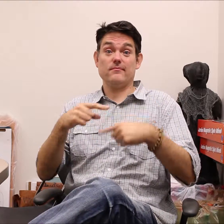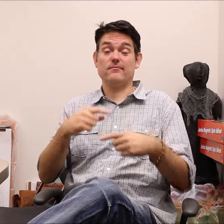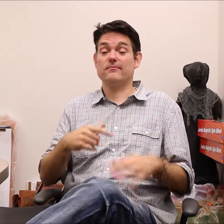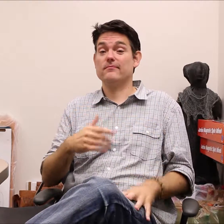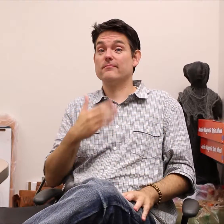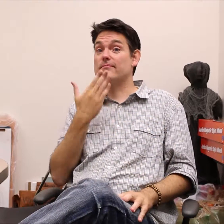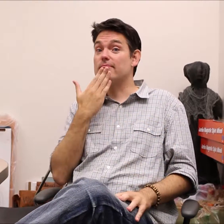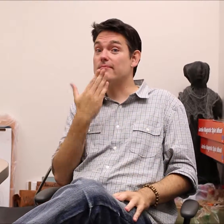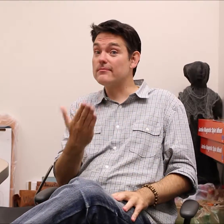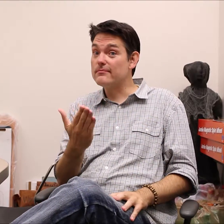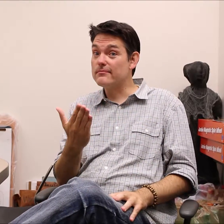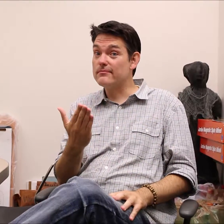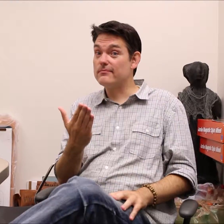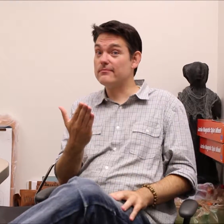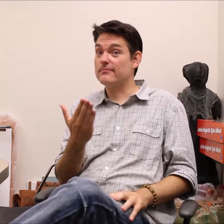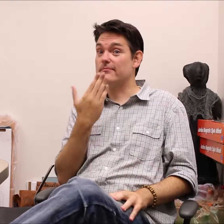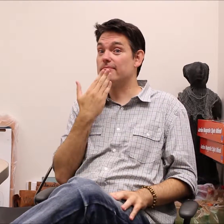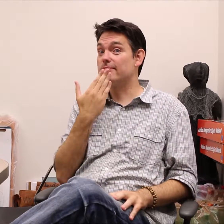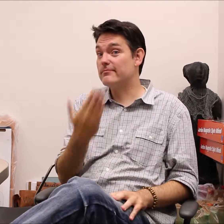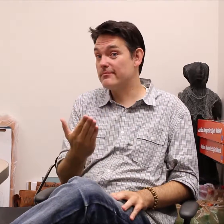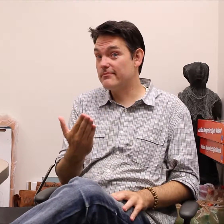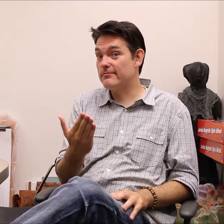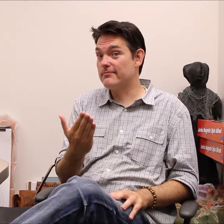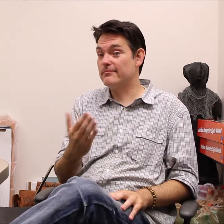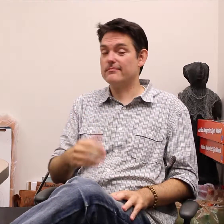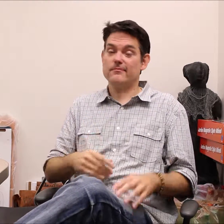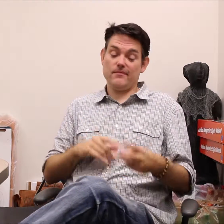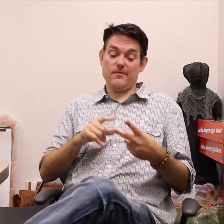Now, first of all, a sign that I'm going to show you is good, good.